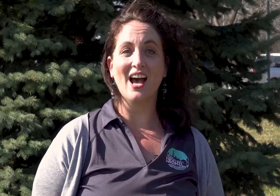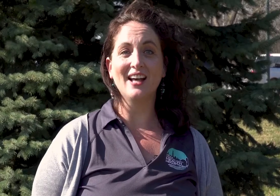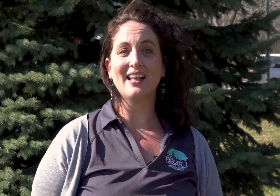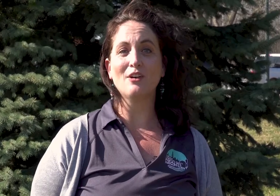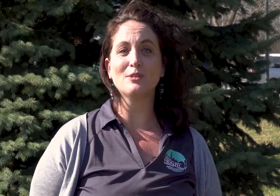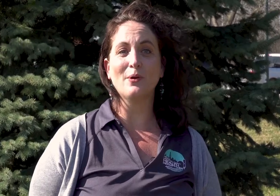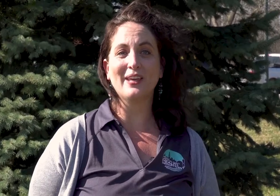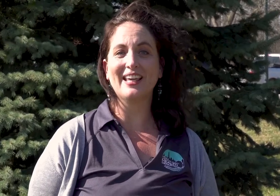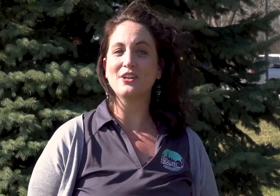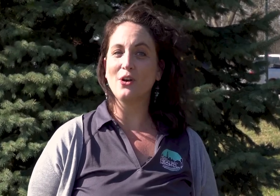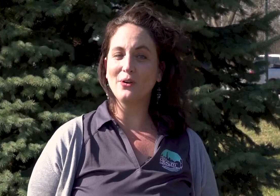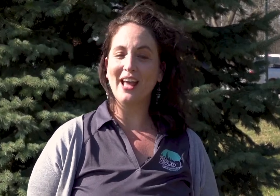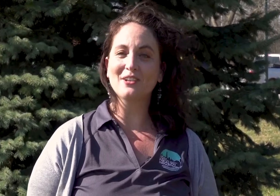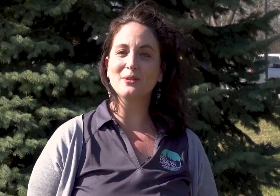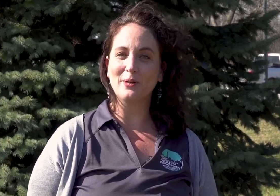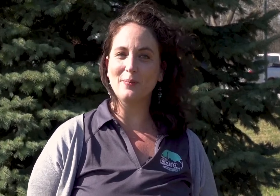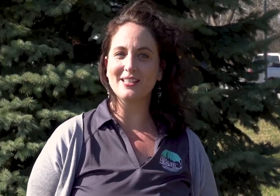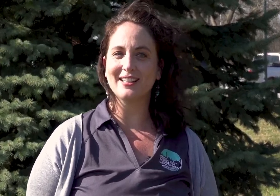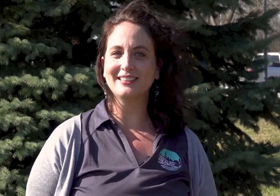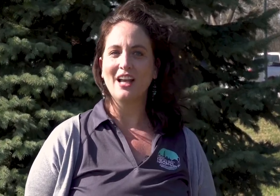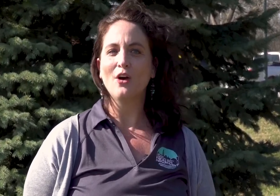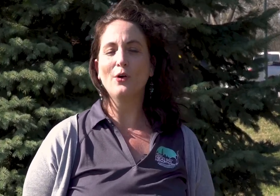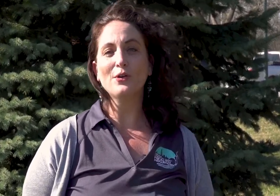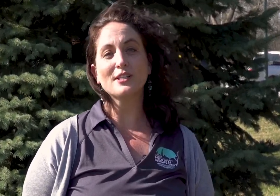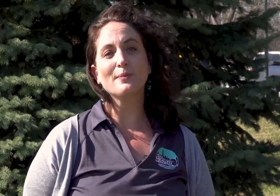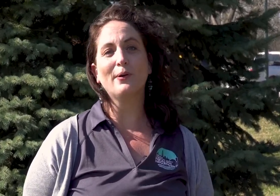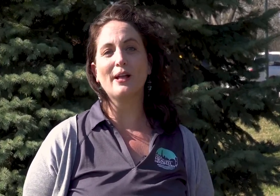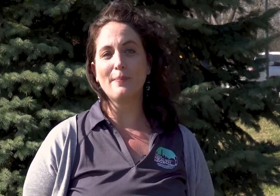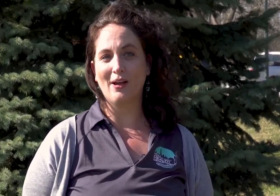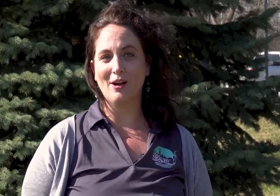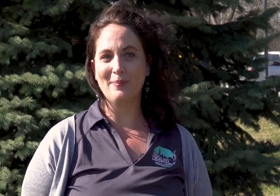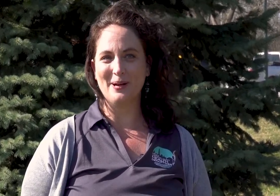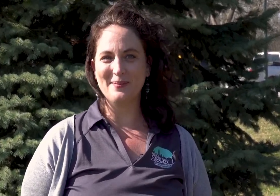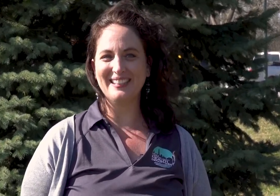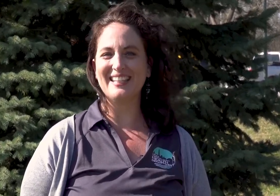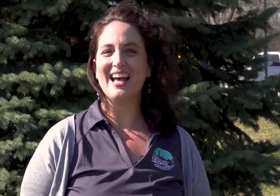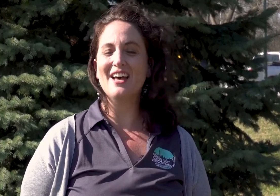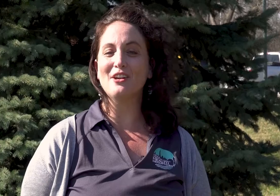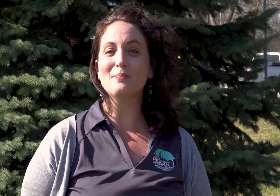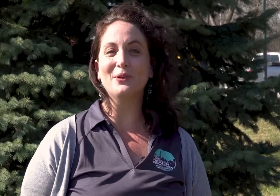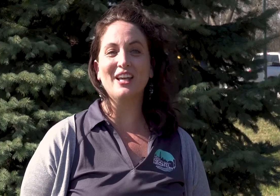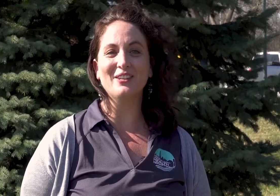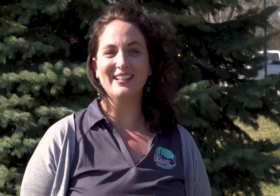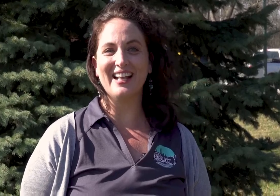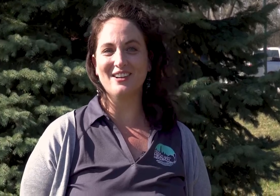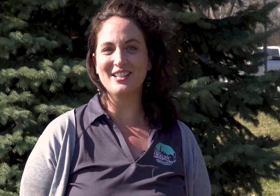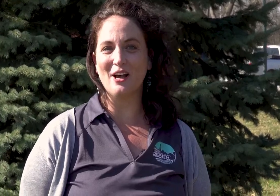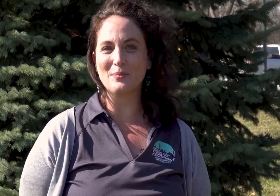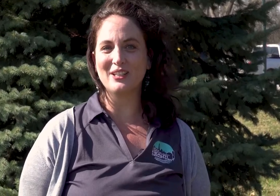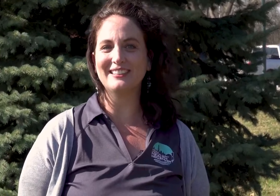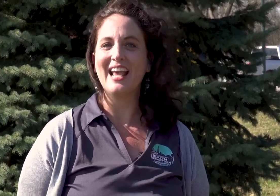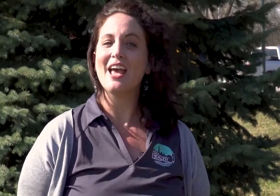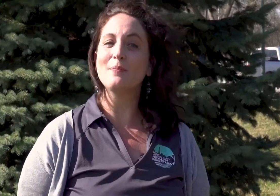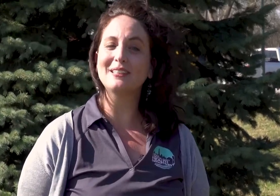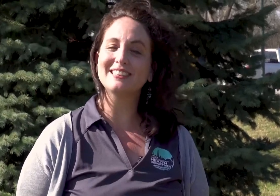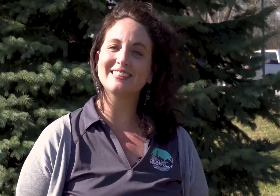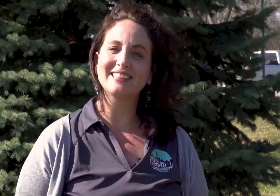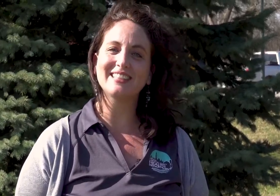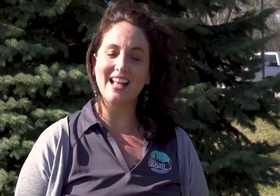not allow smoking in your own house or business, or you can support apartments, other multi-unit housing options, and businesses that